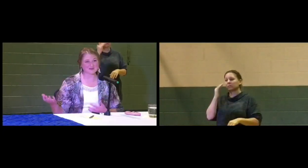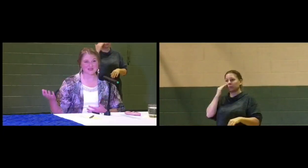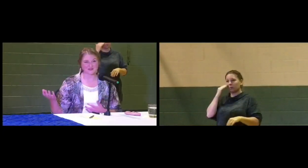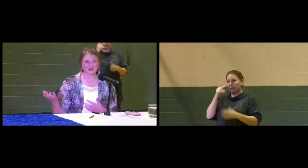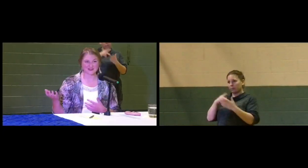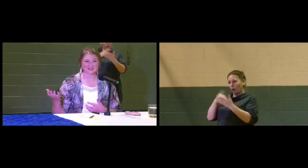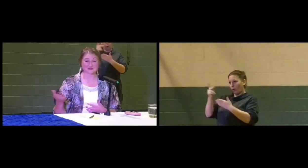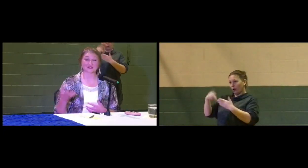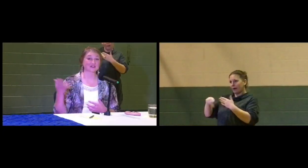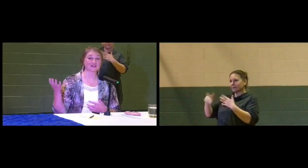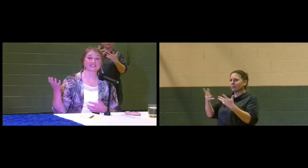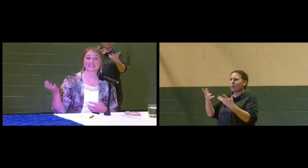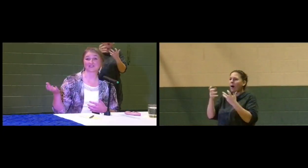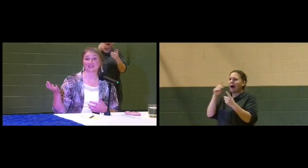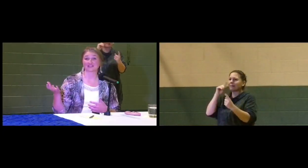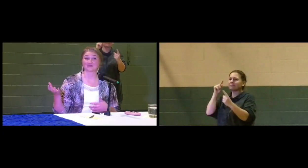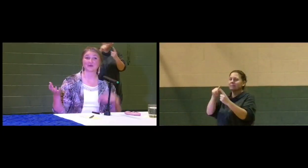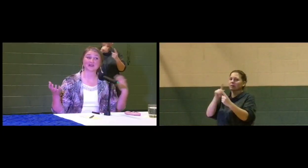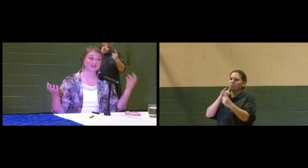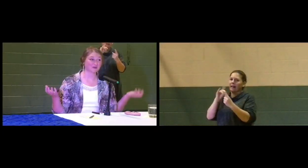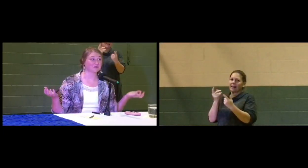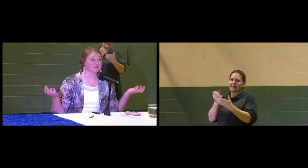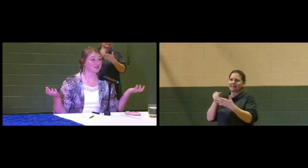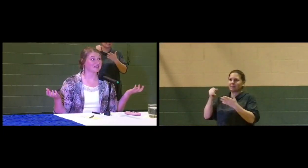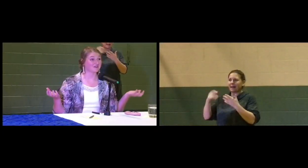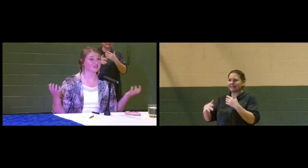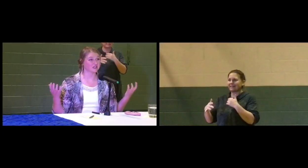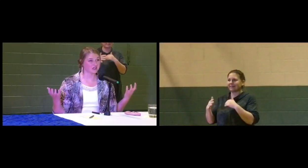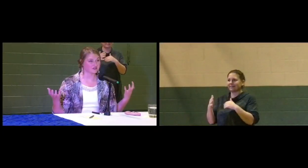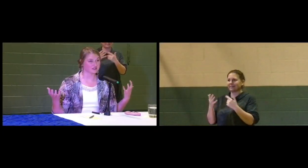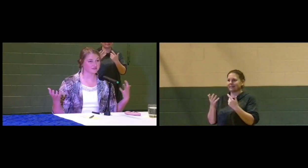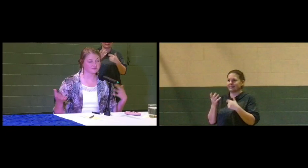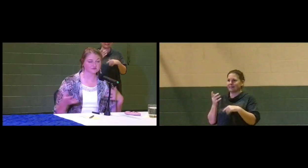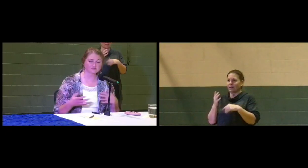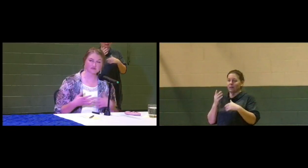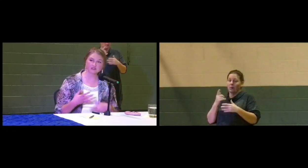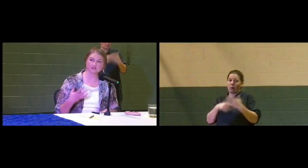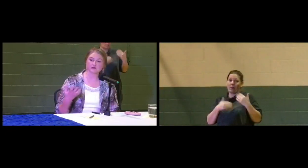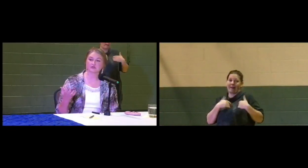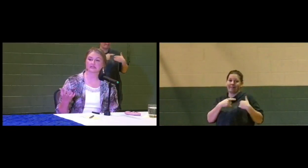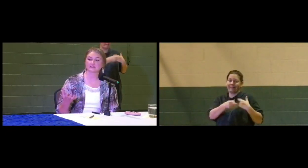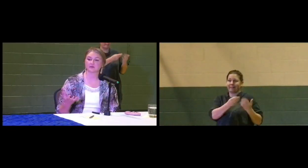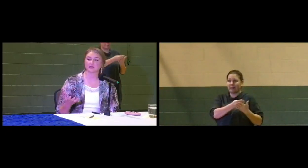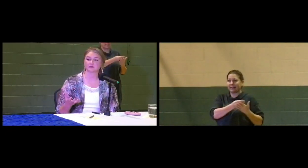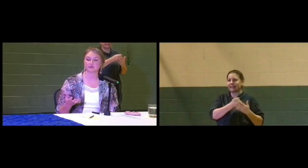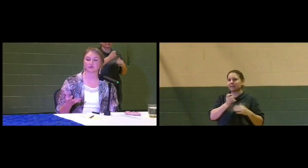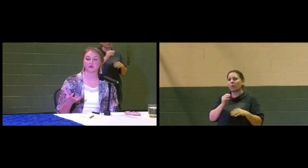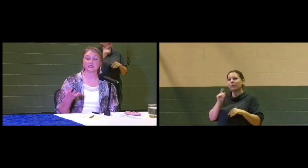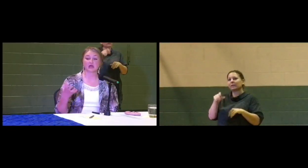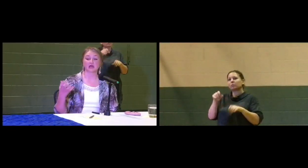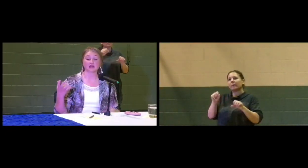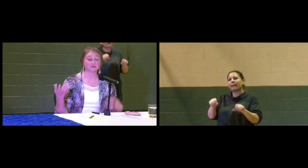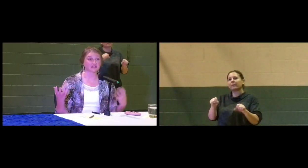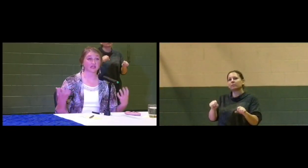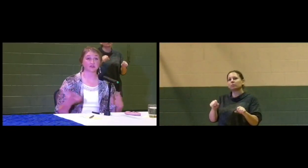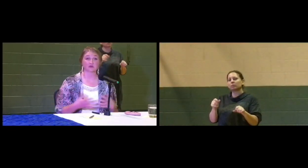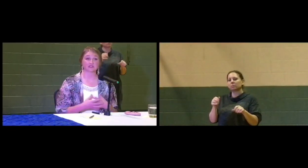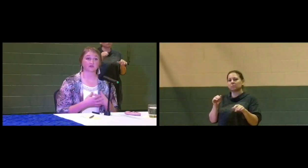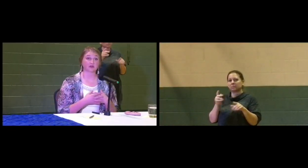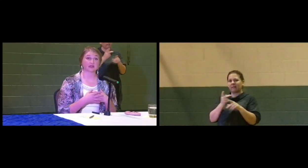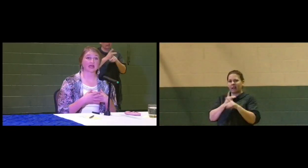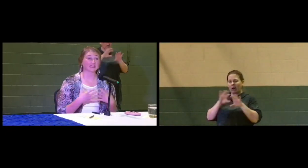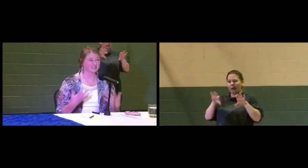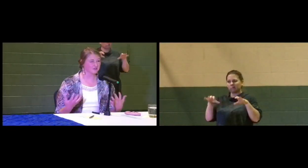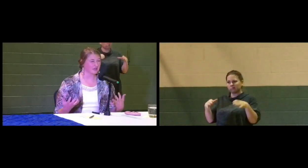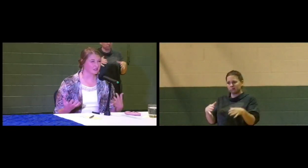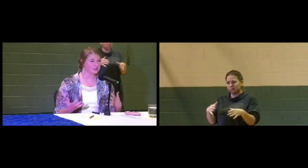programs that we want to do are going to cost significantly more than what we usually have in the coffers. So we need to be able to come together with